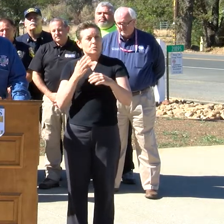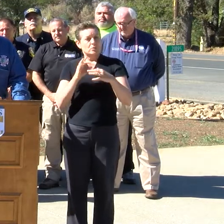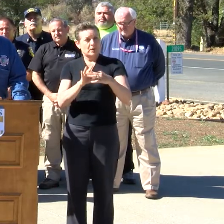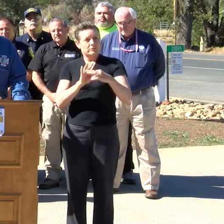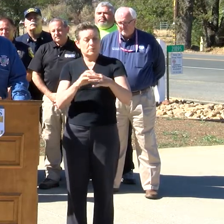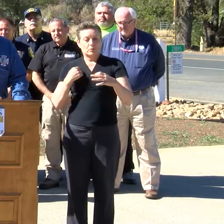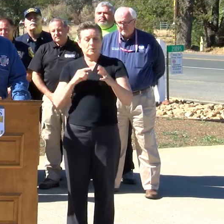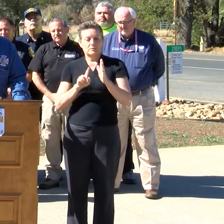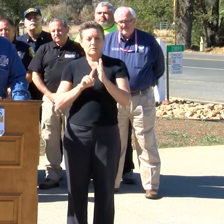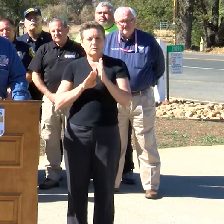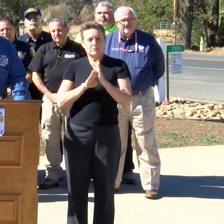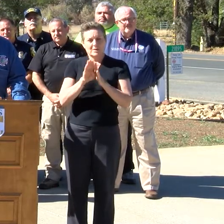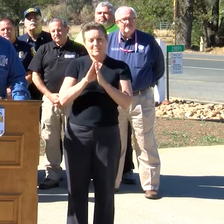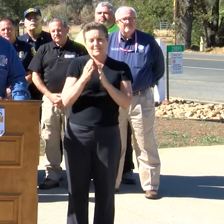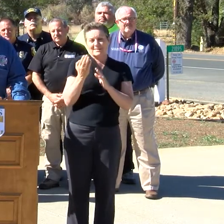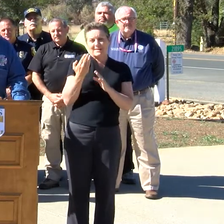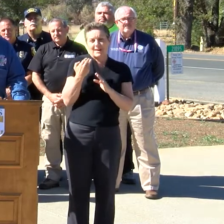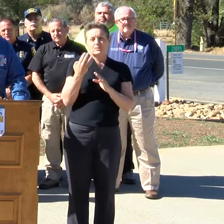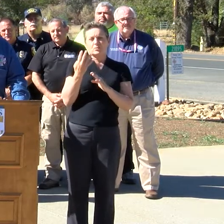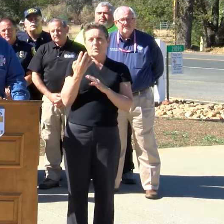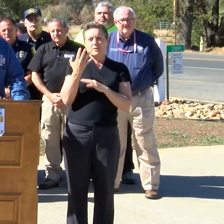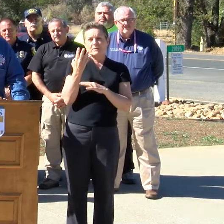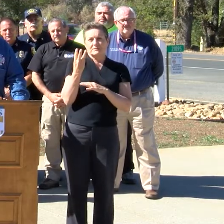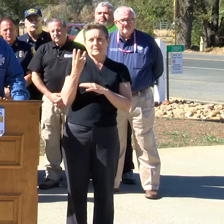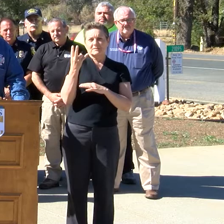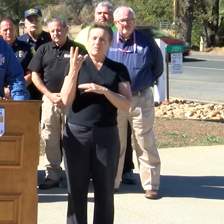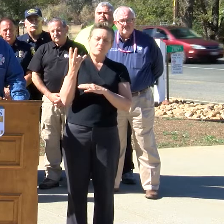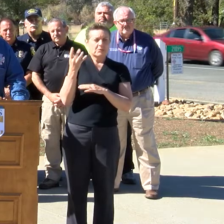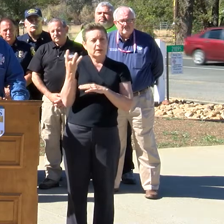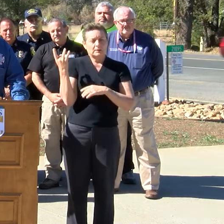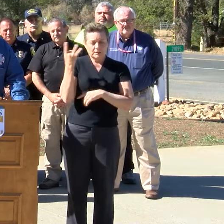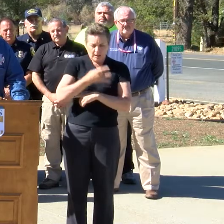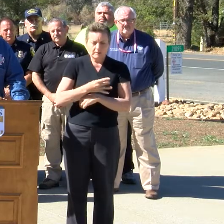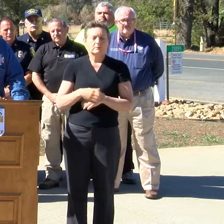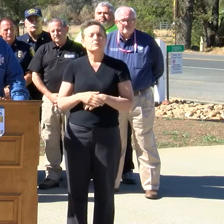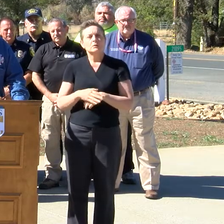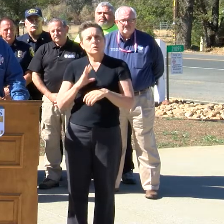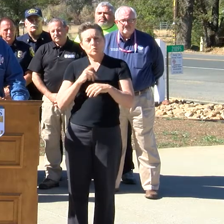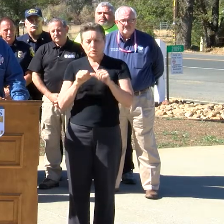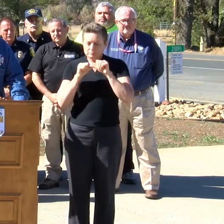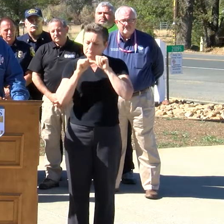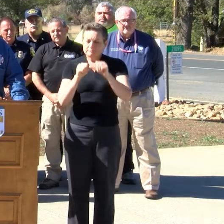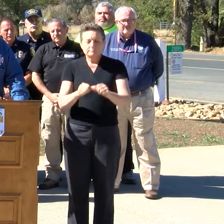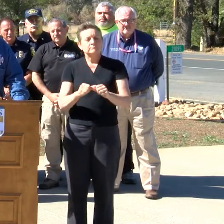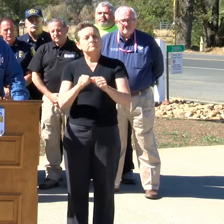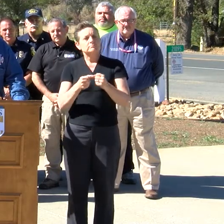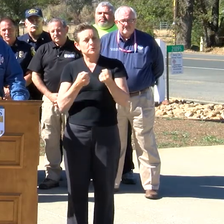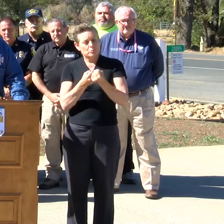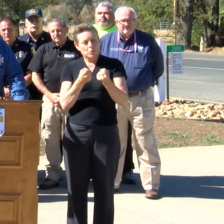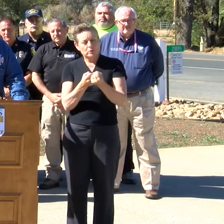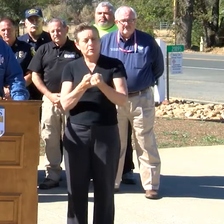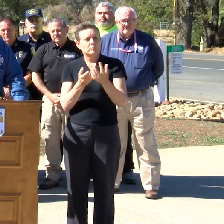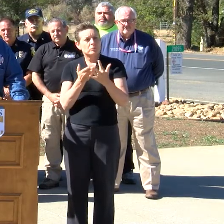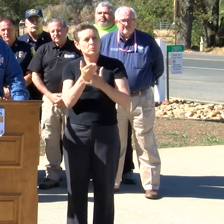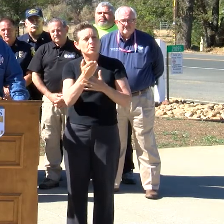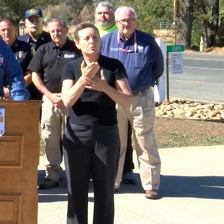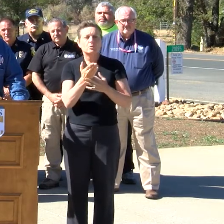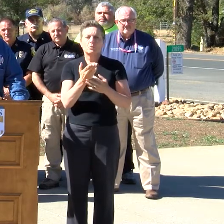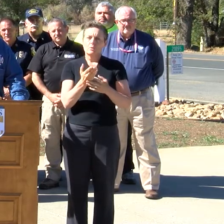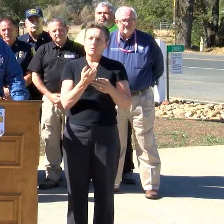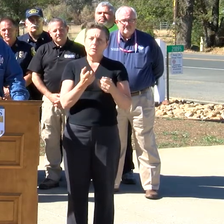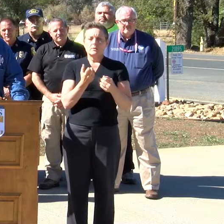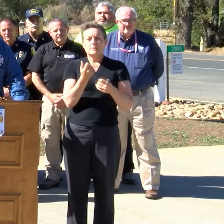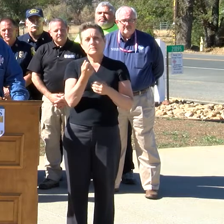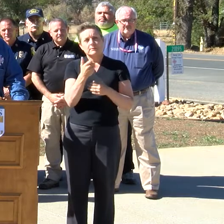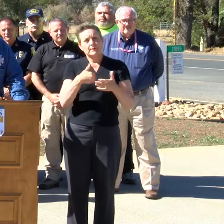developed in the past four, five, six, seven, eight days are going to carry us through the next couple of years in rebuilding our